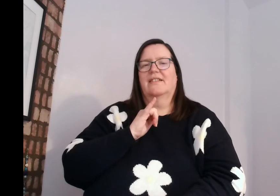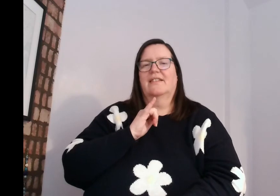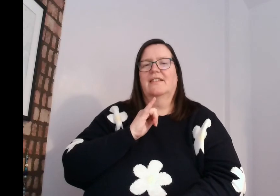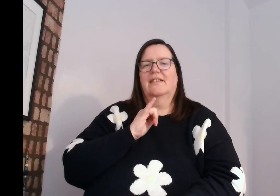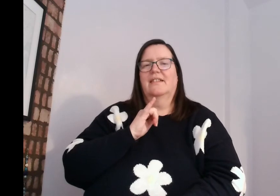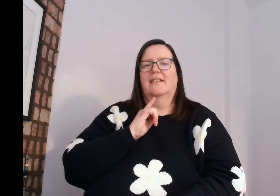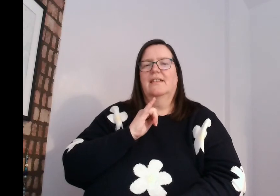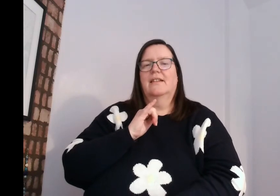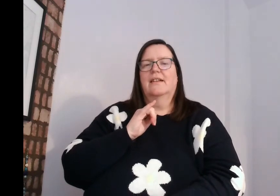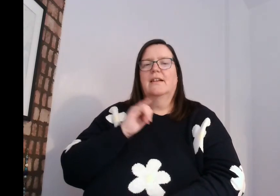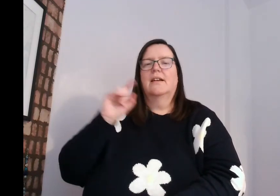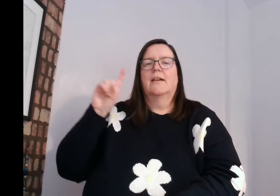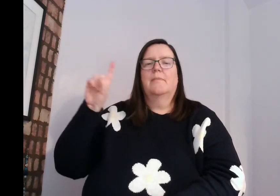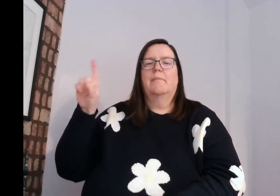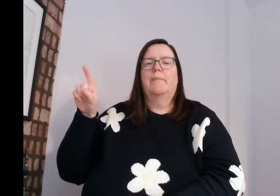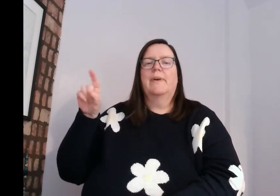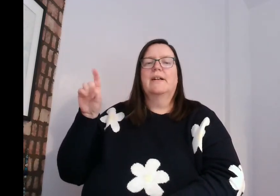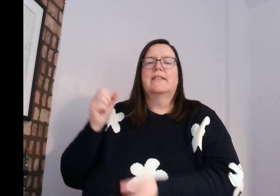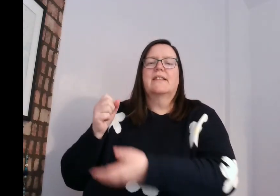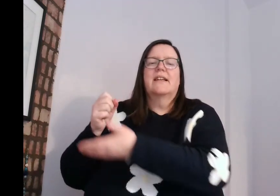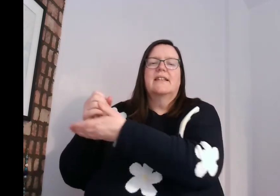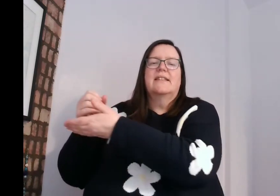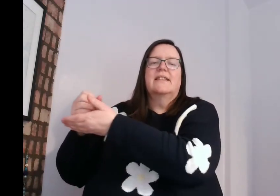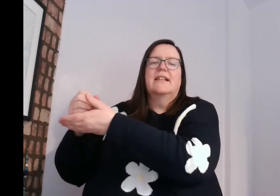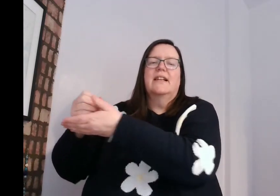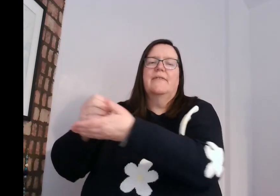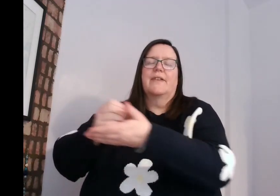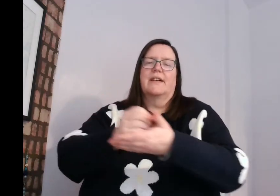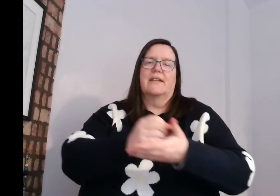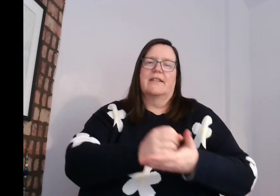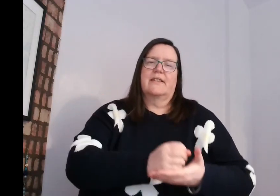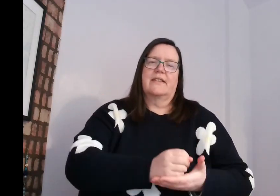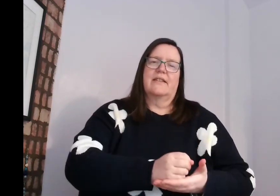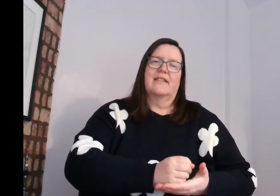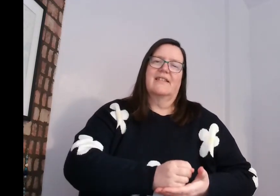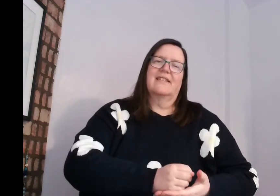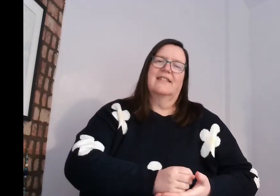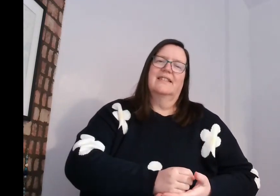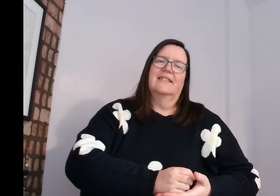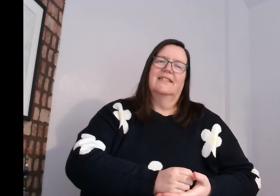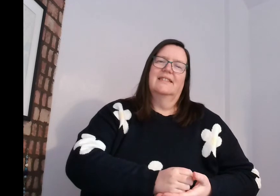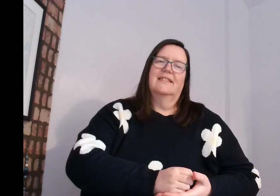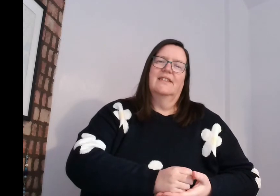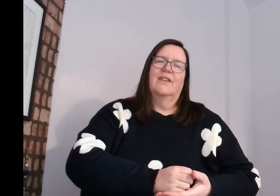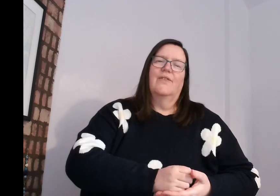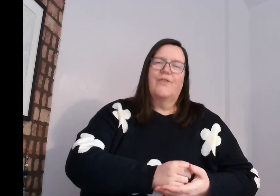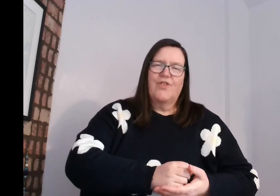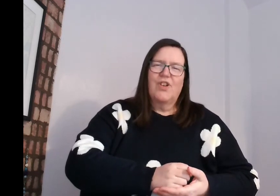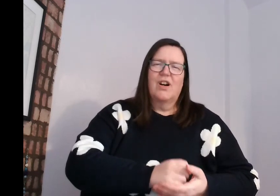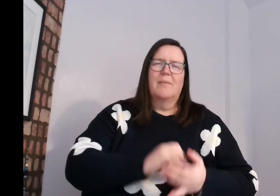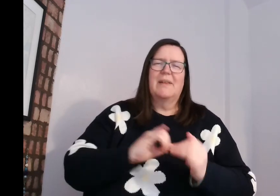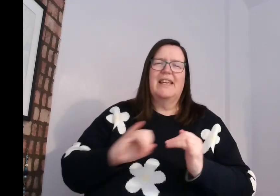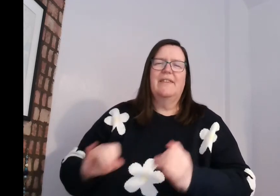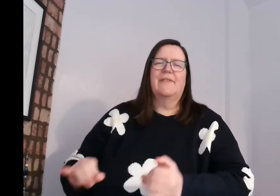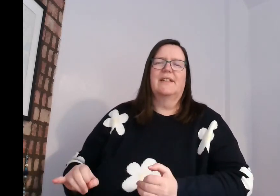but deliver us from evil.